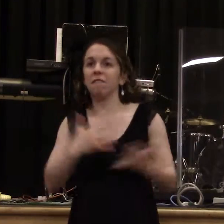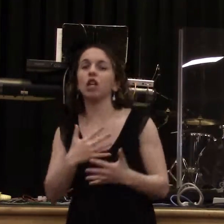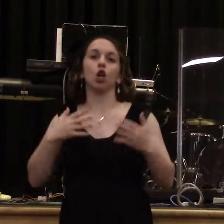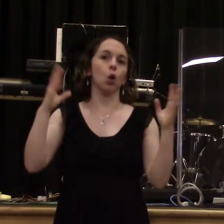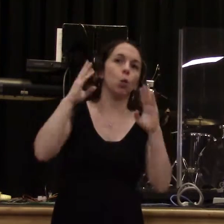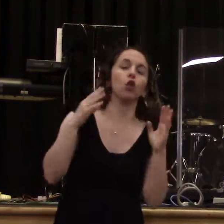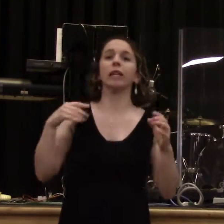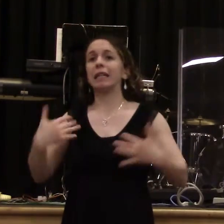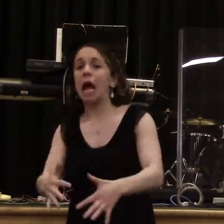in the name of Jesus.